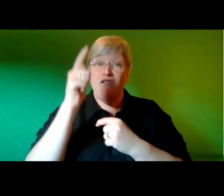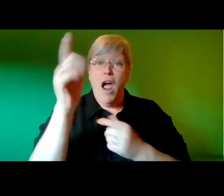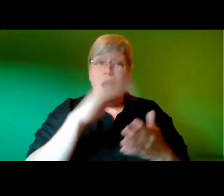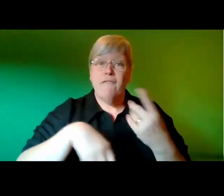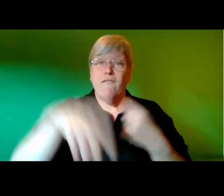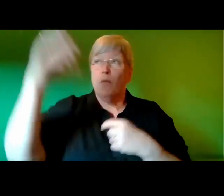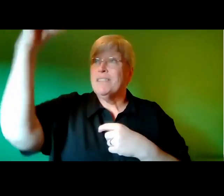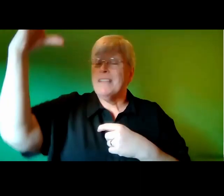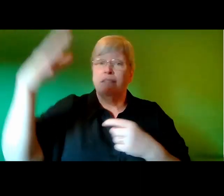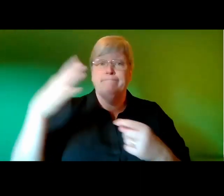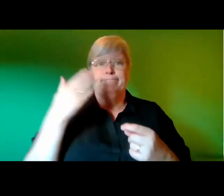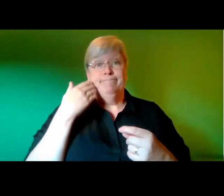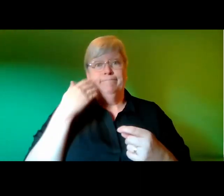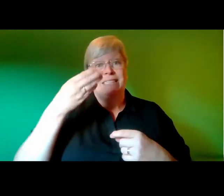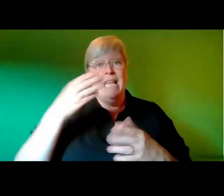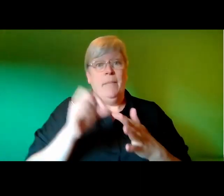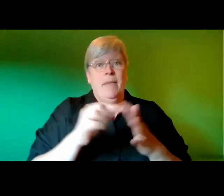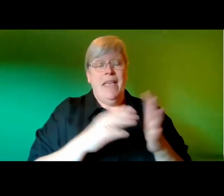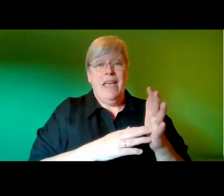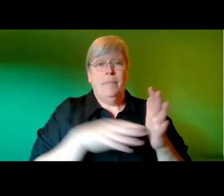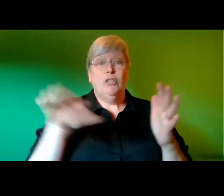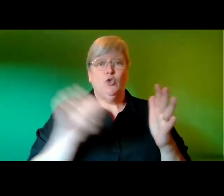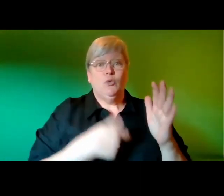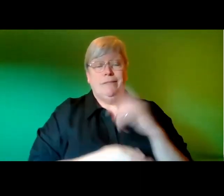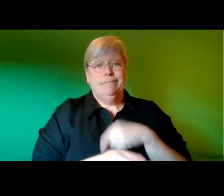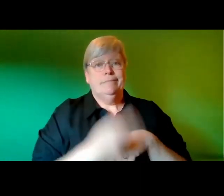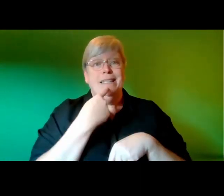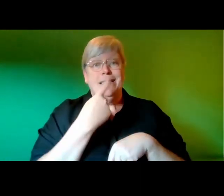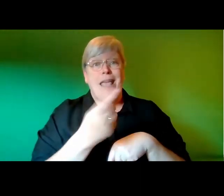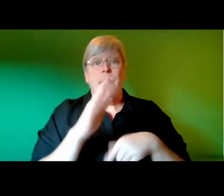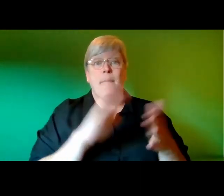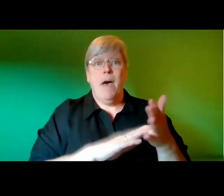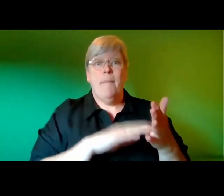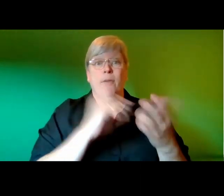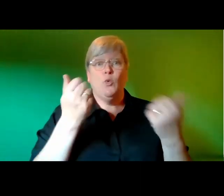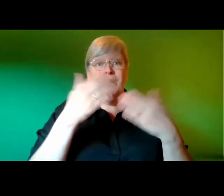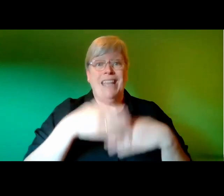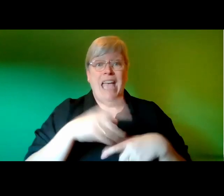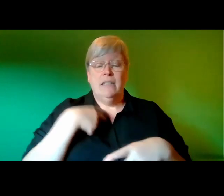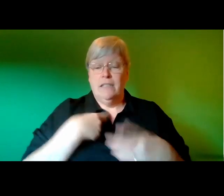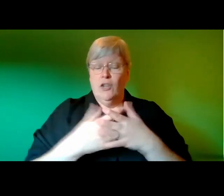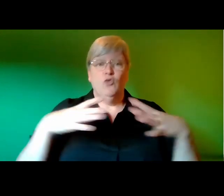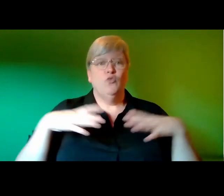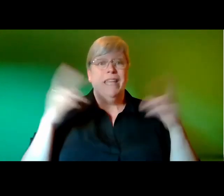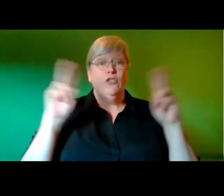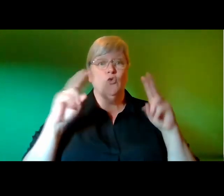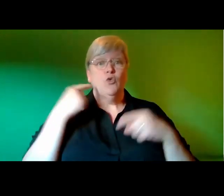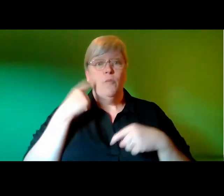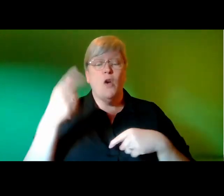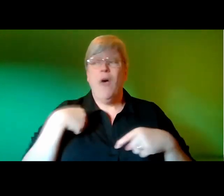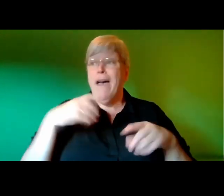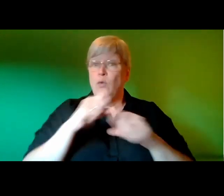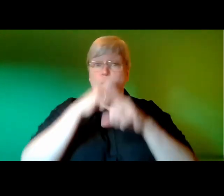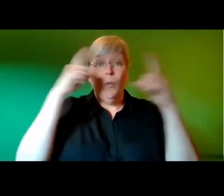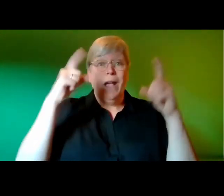nine o'clock I'm supposed to go kiss mom good night and pack my bag for school tomorrow as I have to wake up at five in the